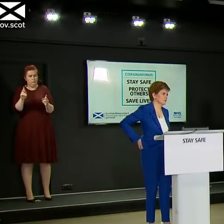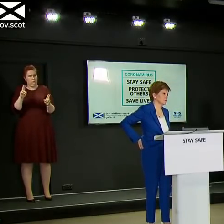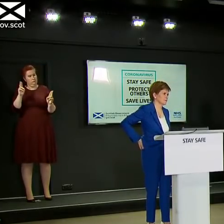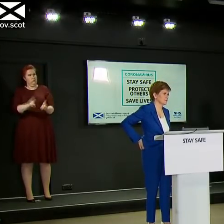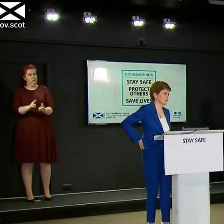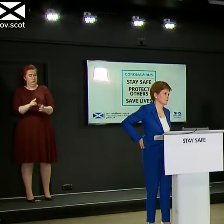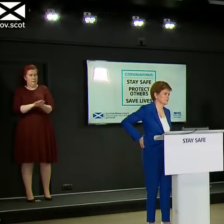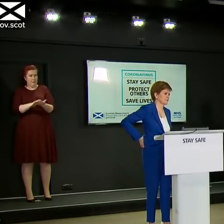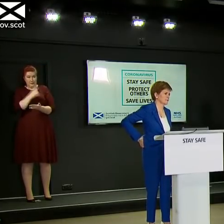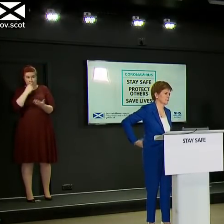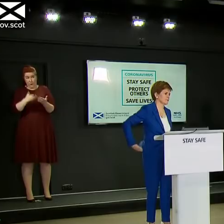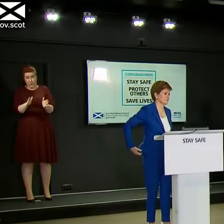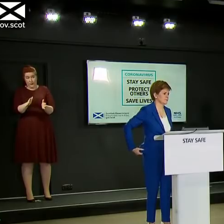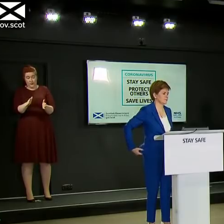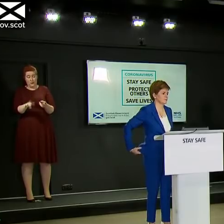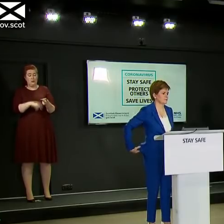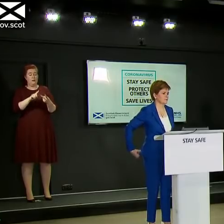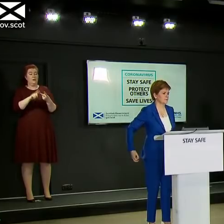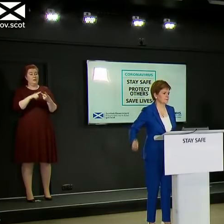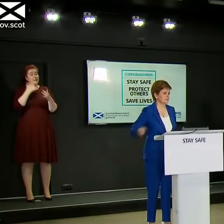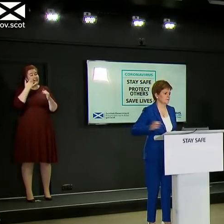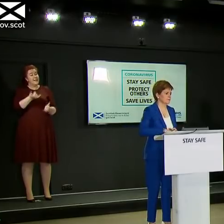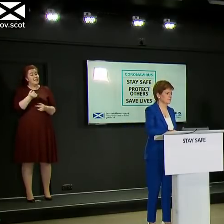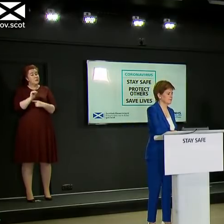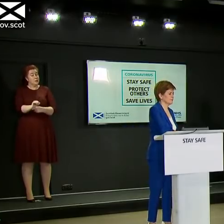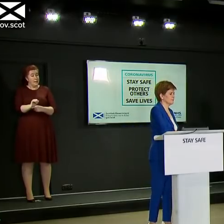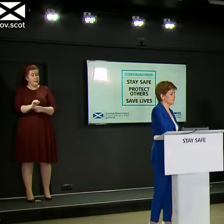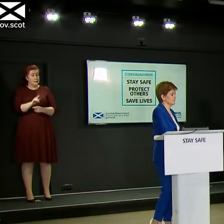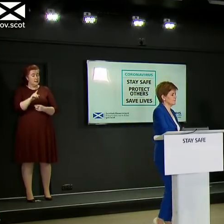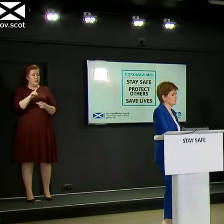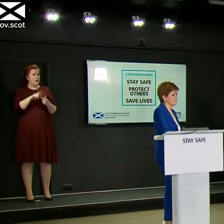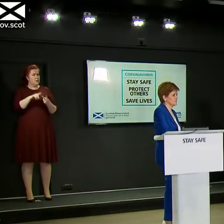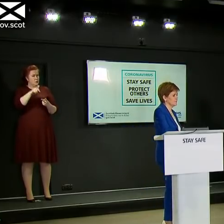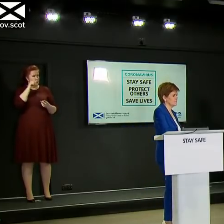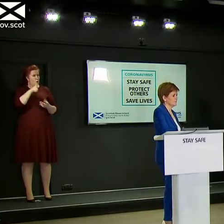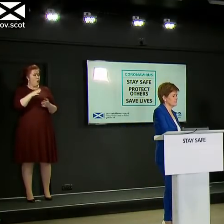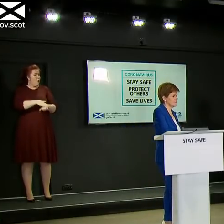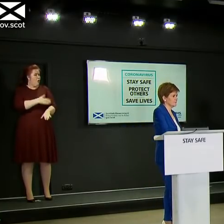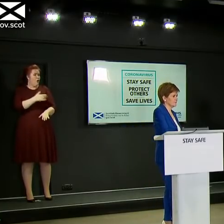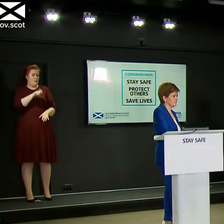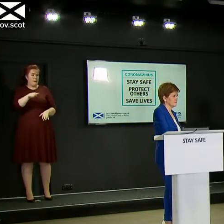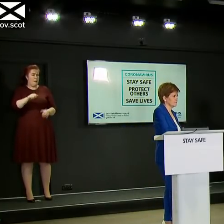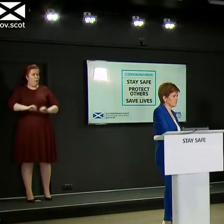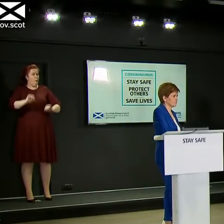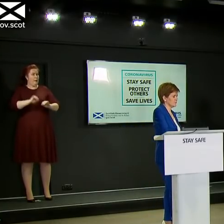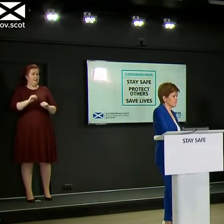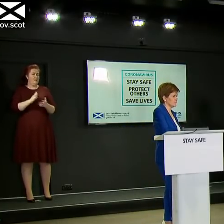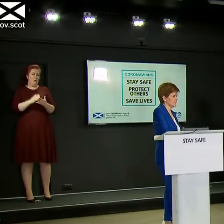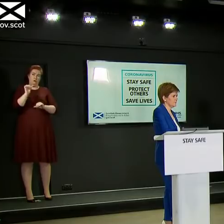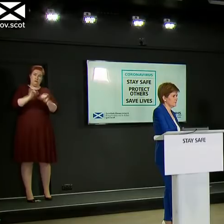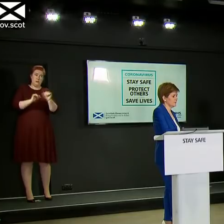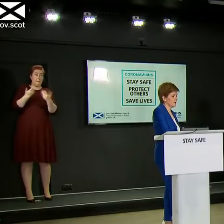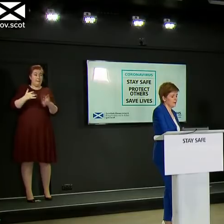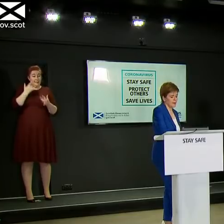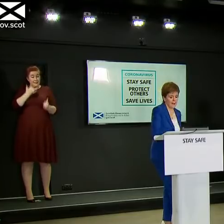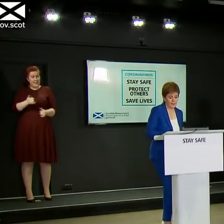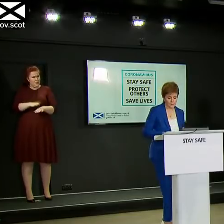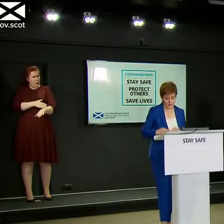And just quickly on the test and protect scheme do we know how long patients are having to wait to get the results after being tested?